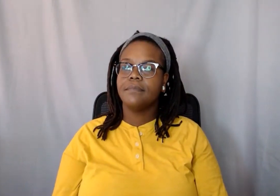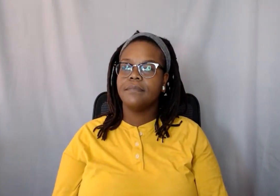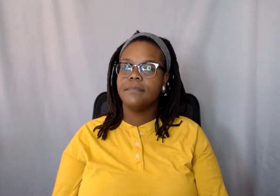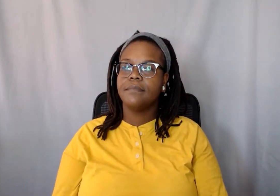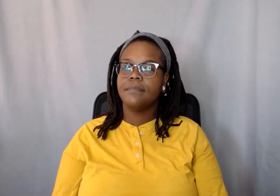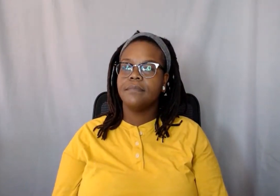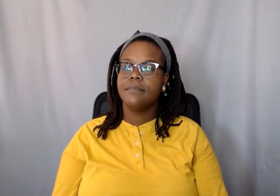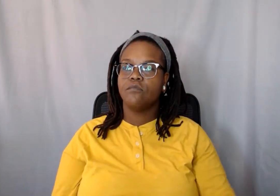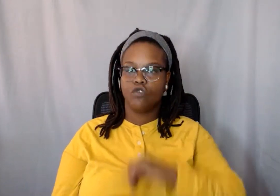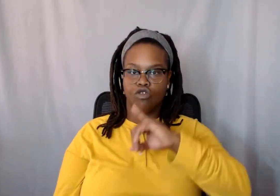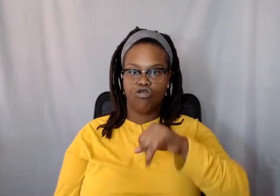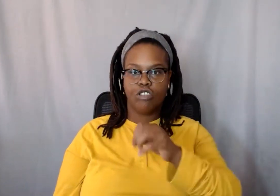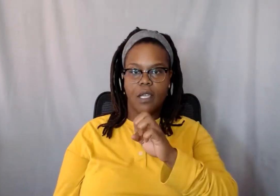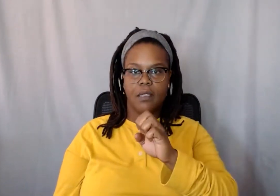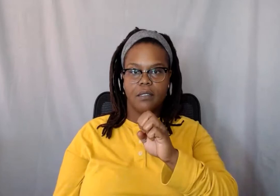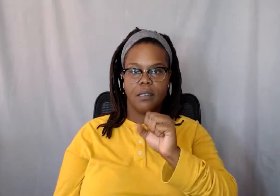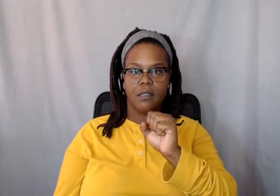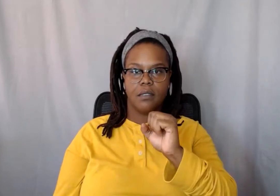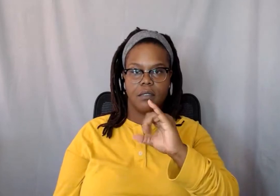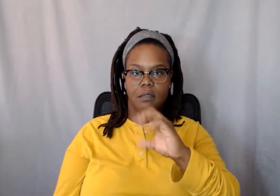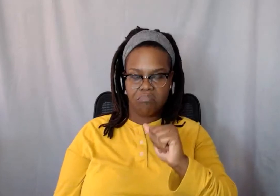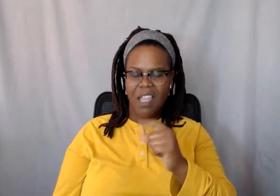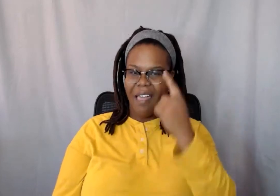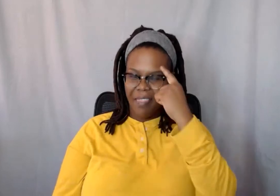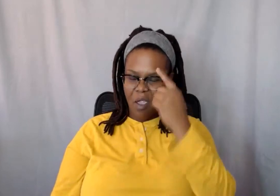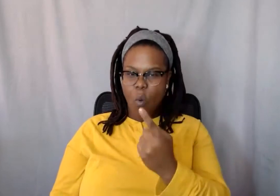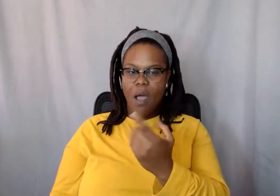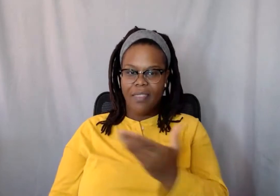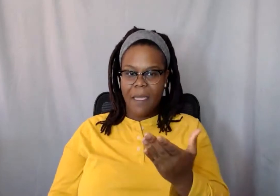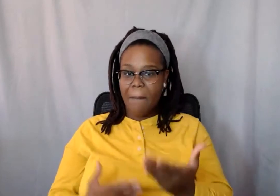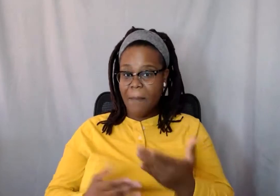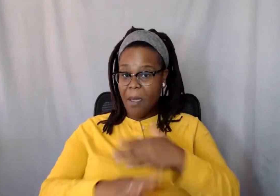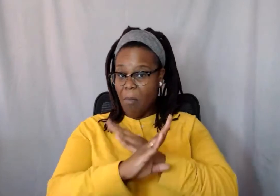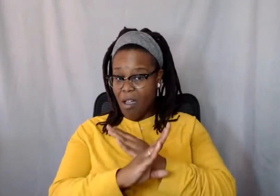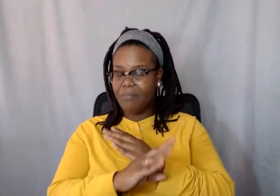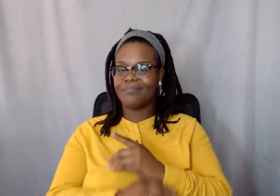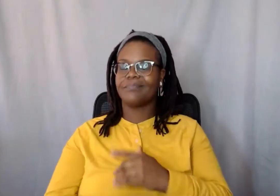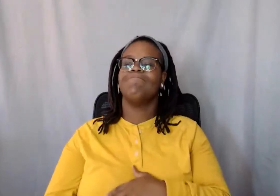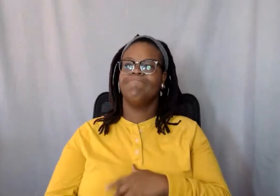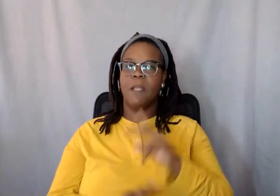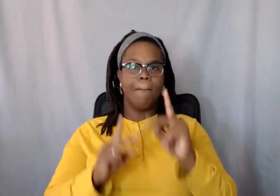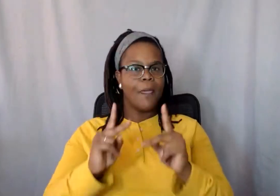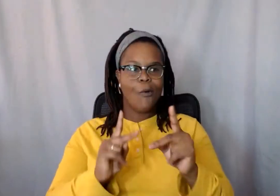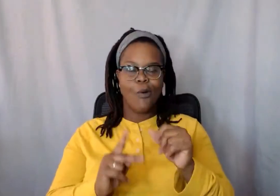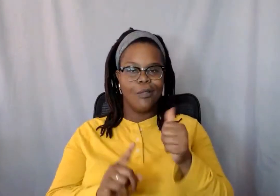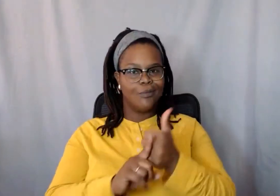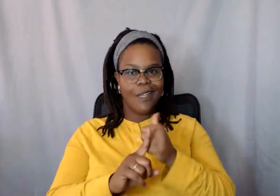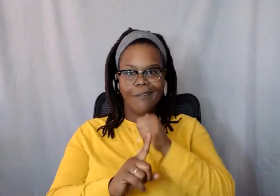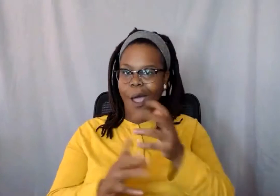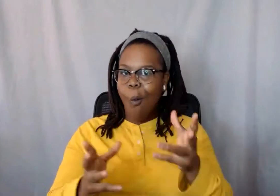I think one thing that might be a roadblock is people not wanting to admit when they're wrong,